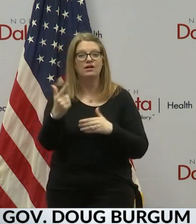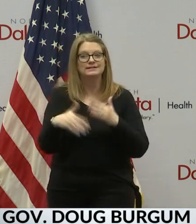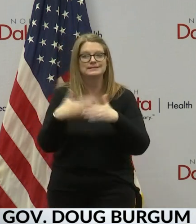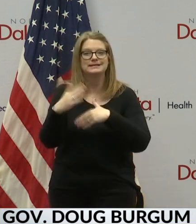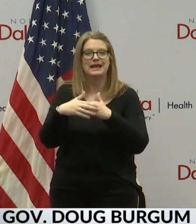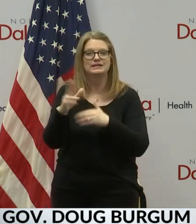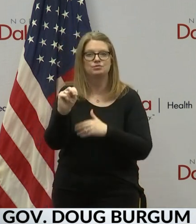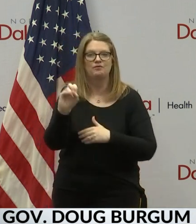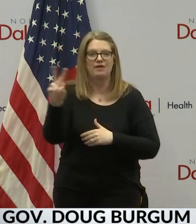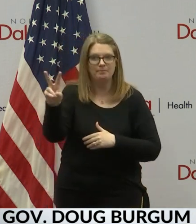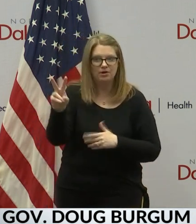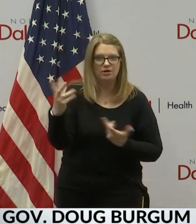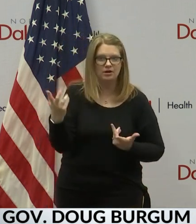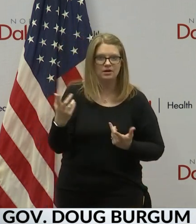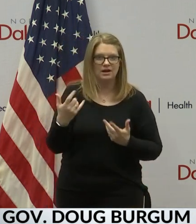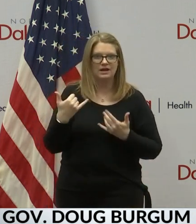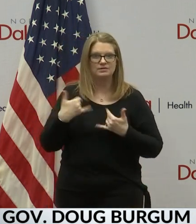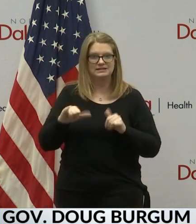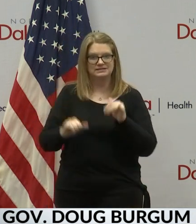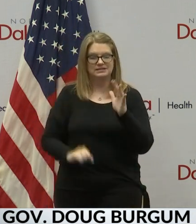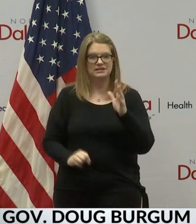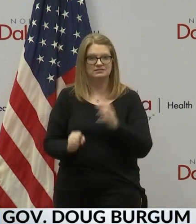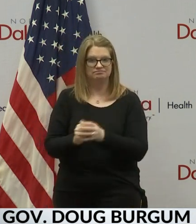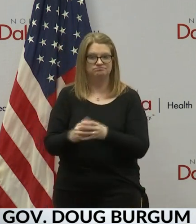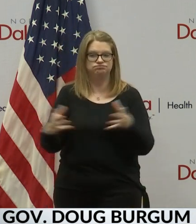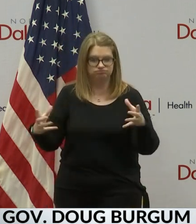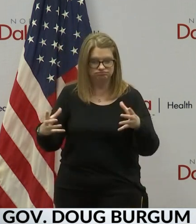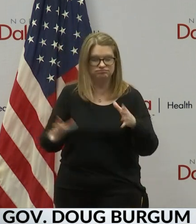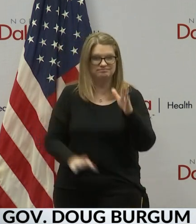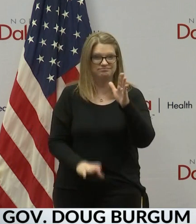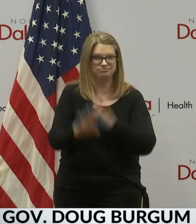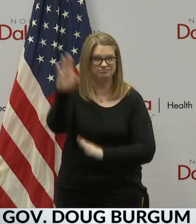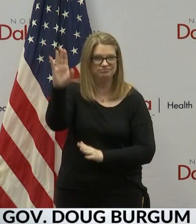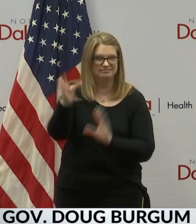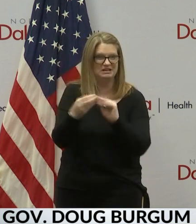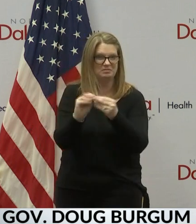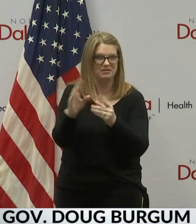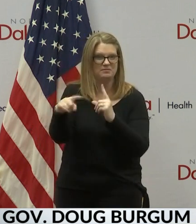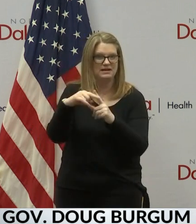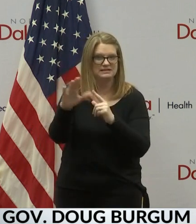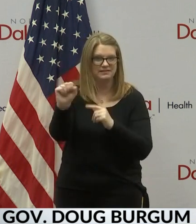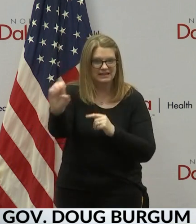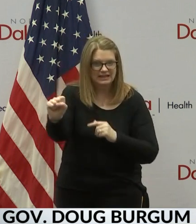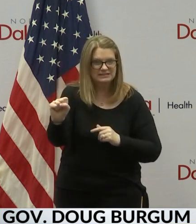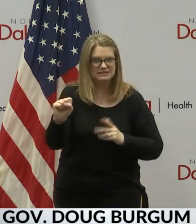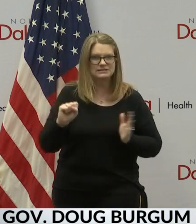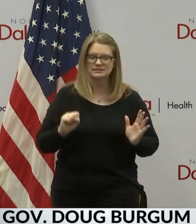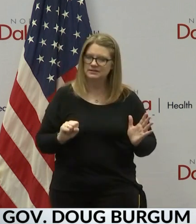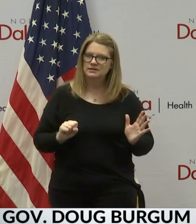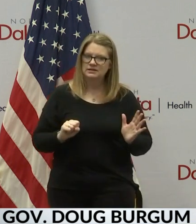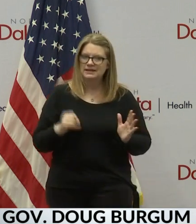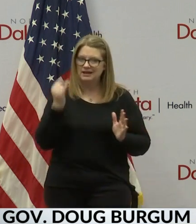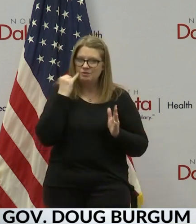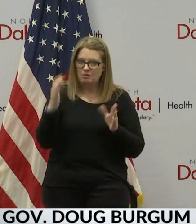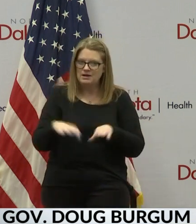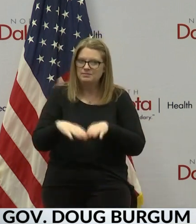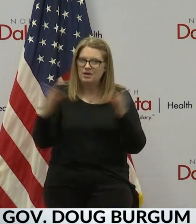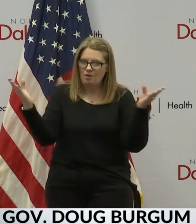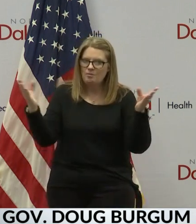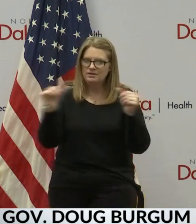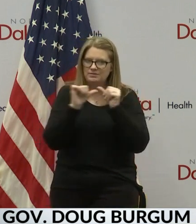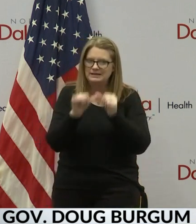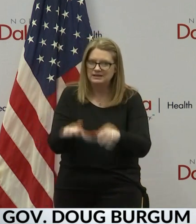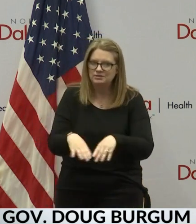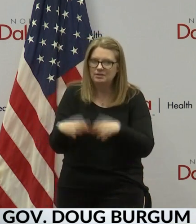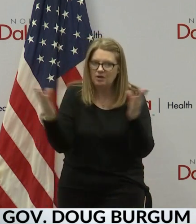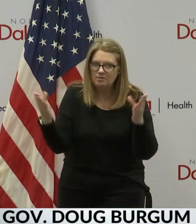and you could have an outbreak like this and if we have an outbreak and we want to stay open then we have to do the targeted approach and the targeted approach is